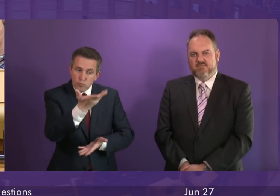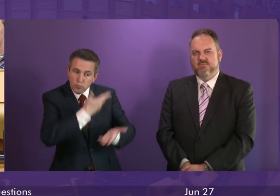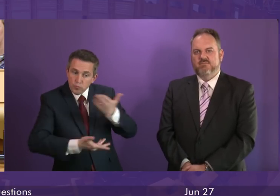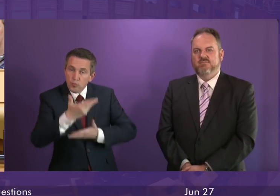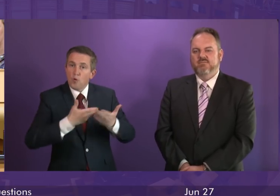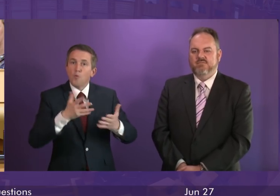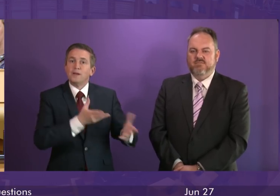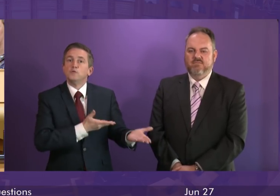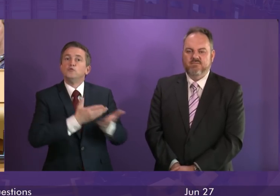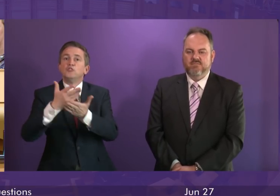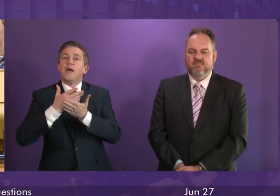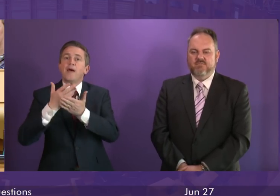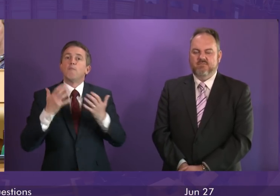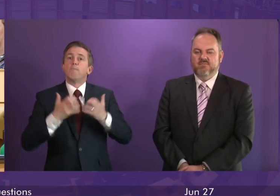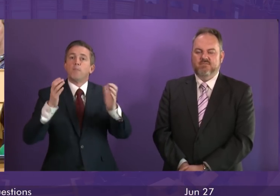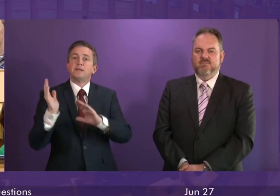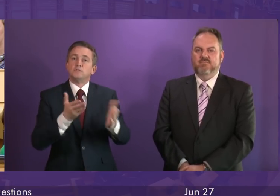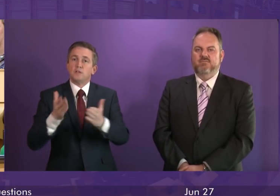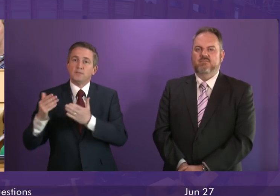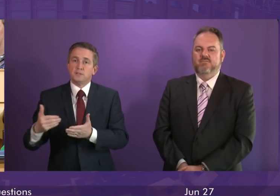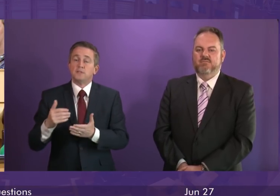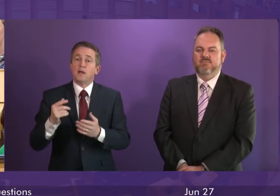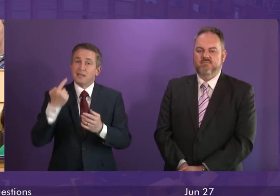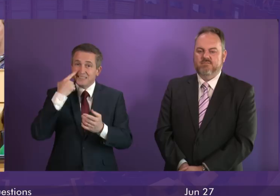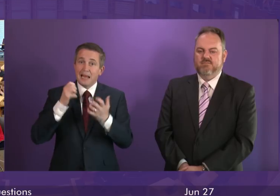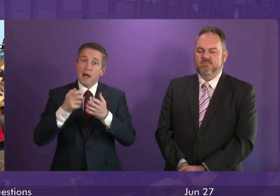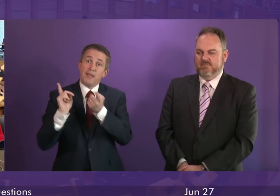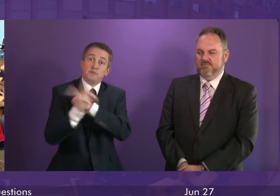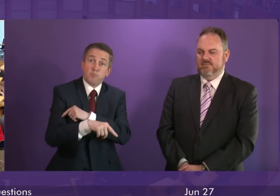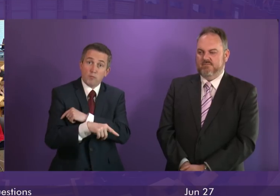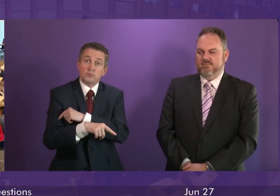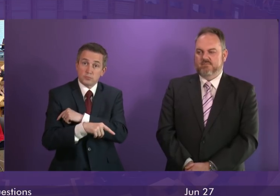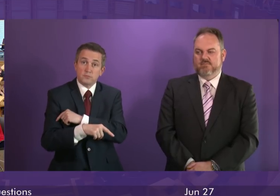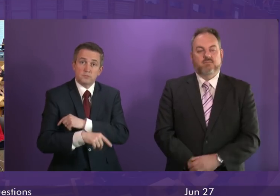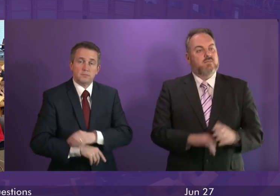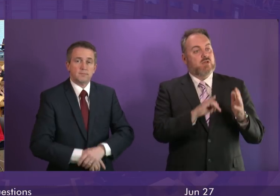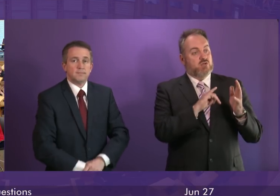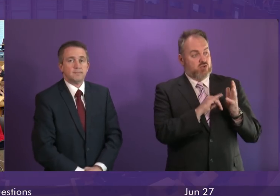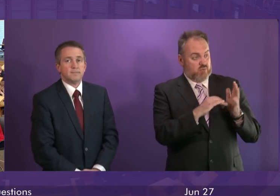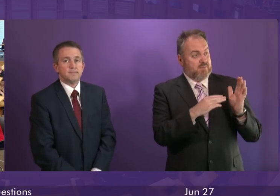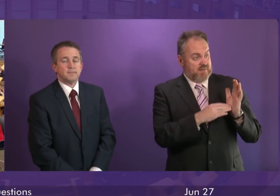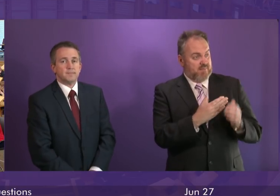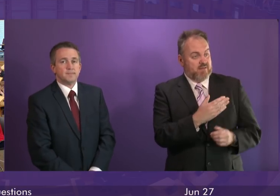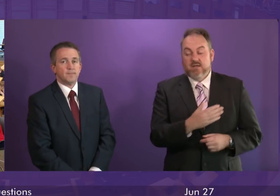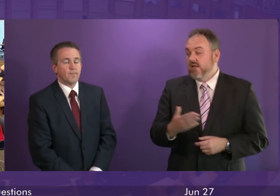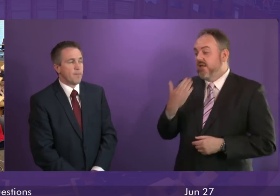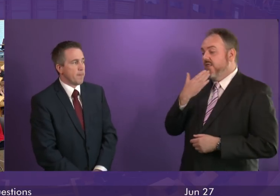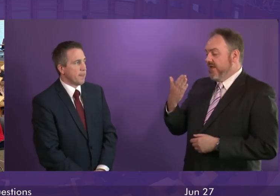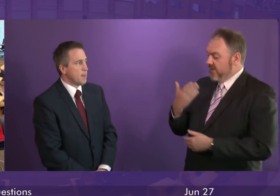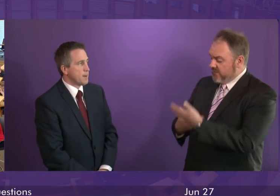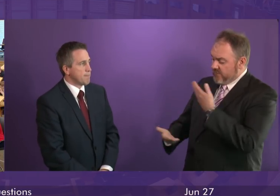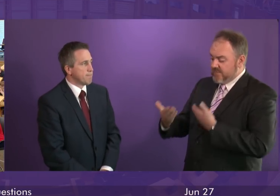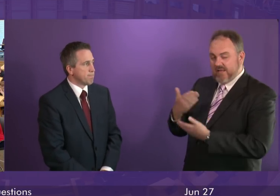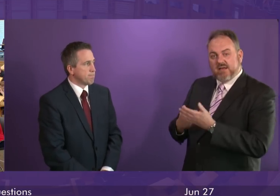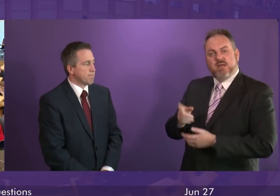services need to put that experience at the centre of their collective response. Stuart Macmillan. I thank the First Minister for that reply. The First